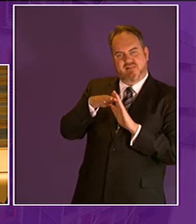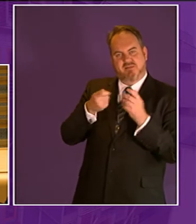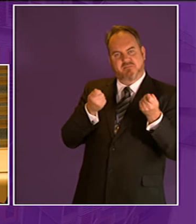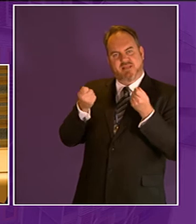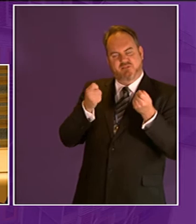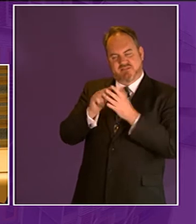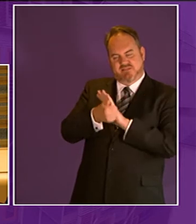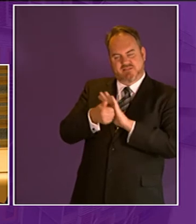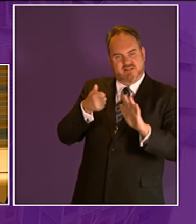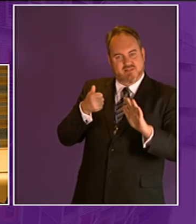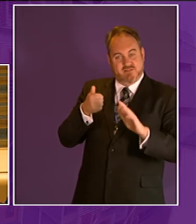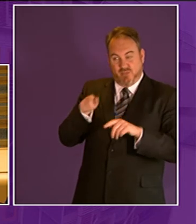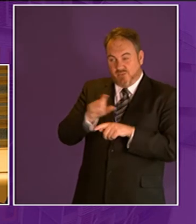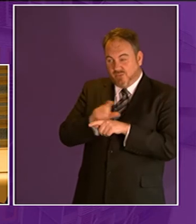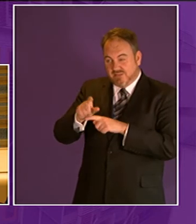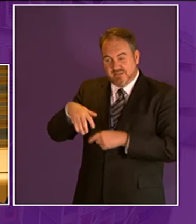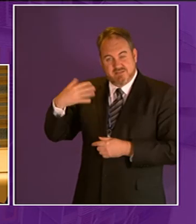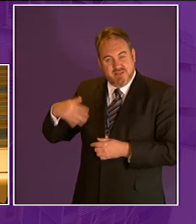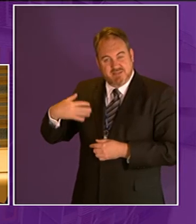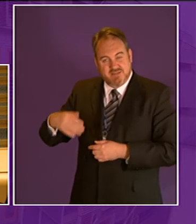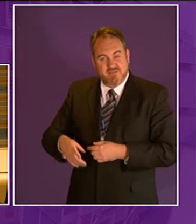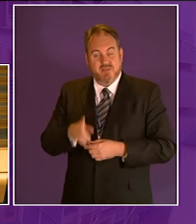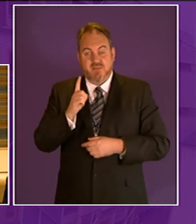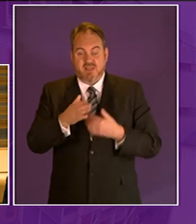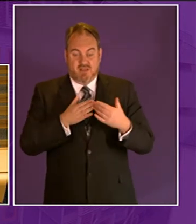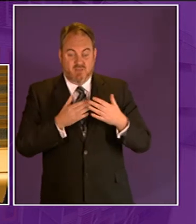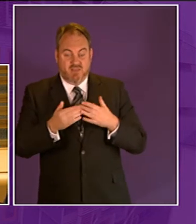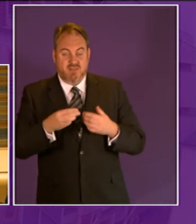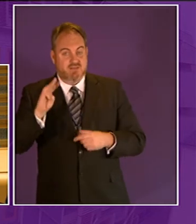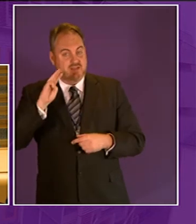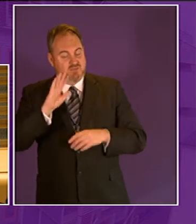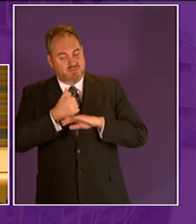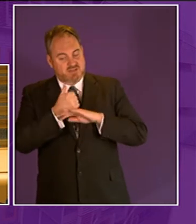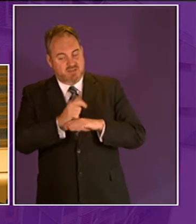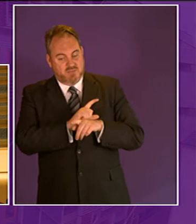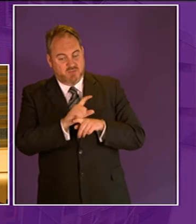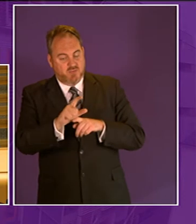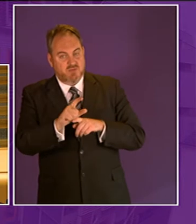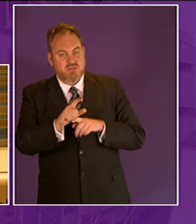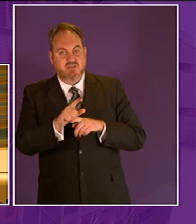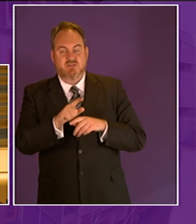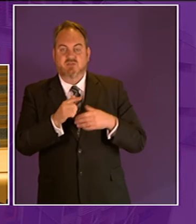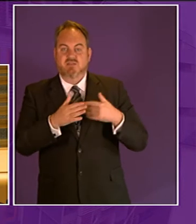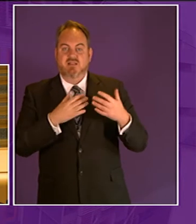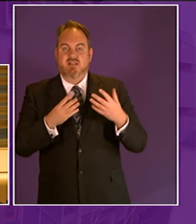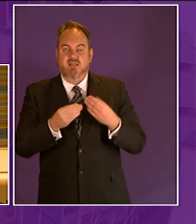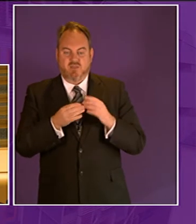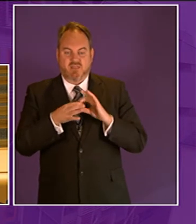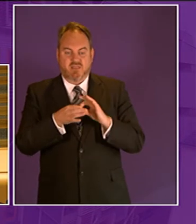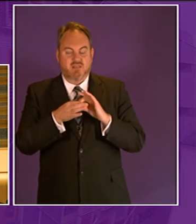in partnership with Sam H they have designed a program specifically to address the issue of developing poor mental health you'll not be